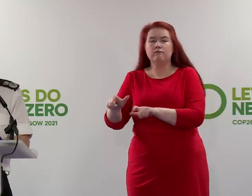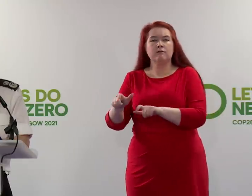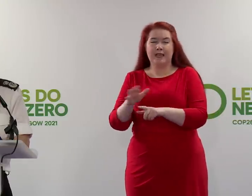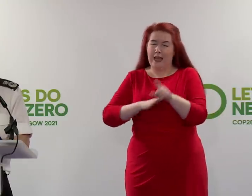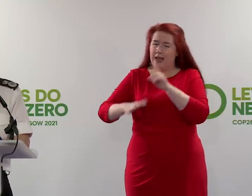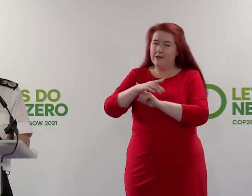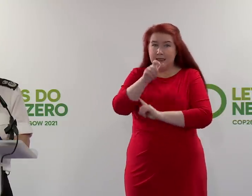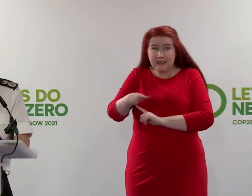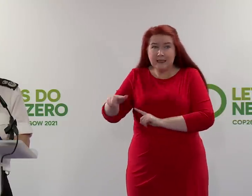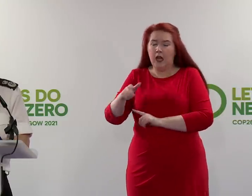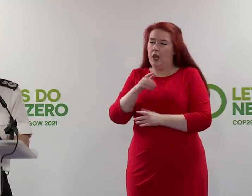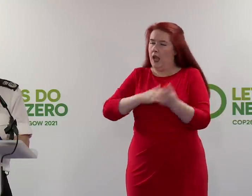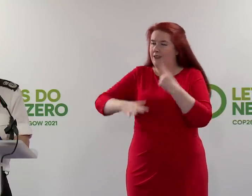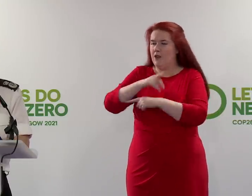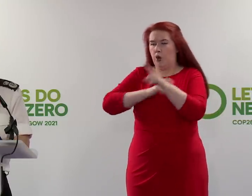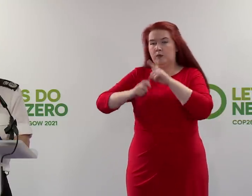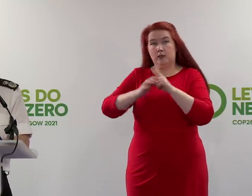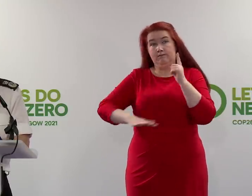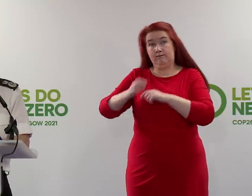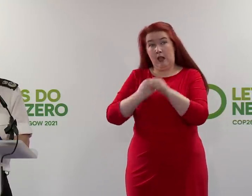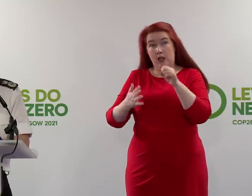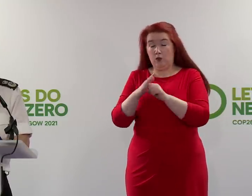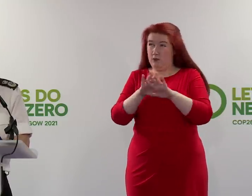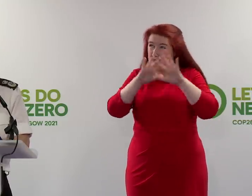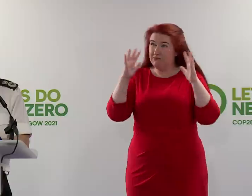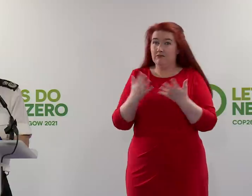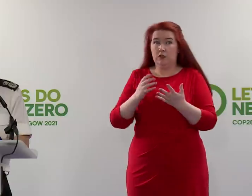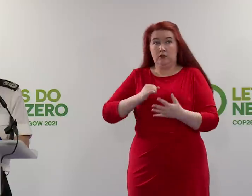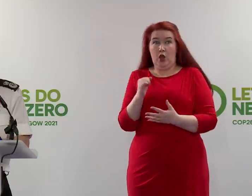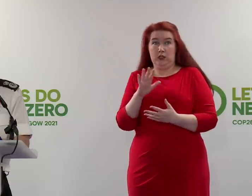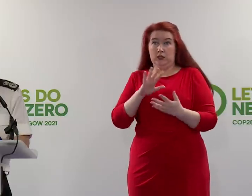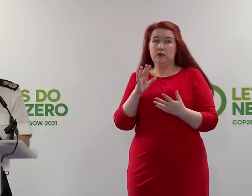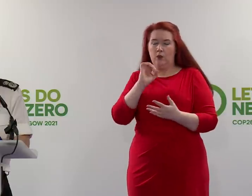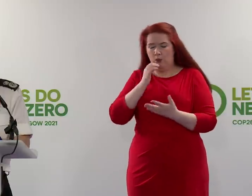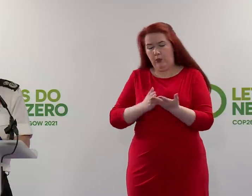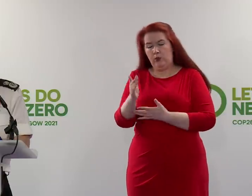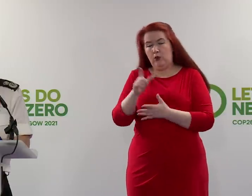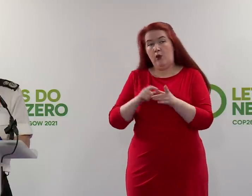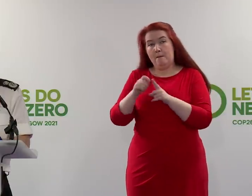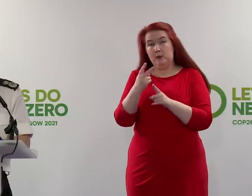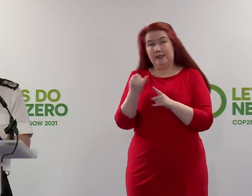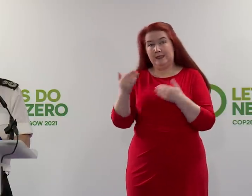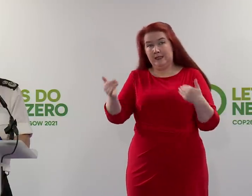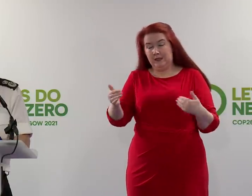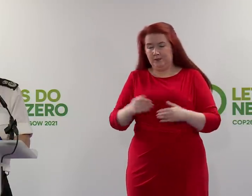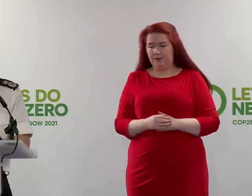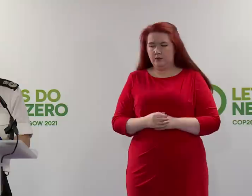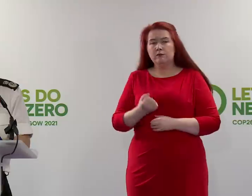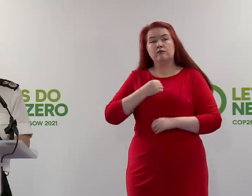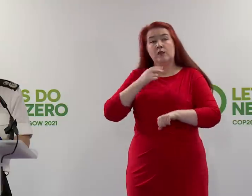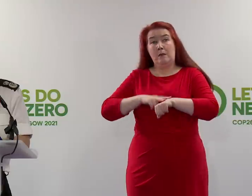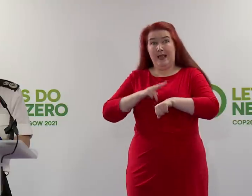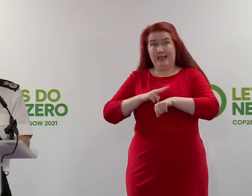community in Glasgow and indeed right across the whole of Scotland during the conference period. Our policing operation,